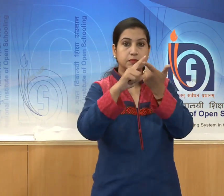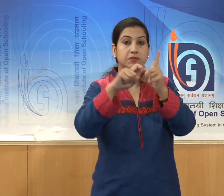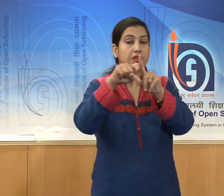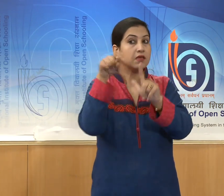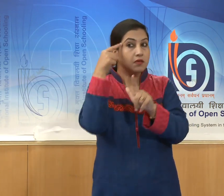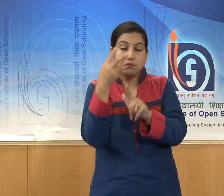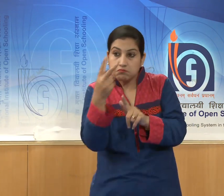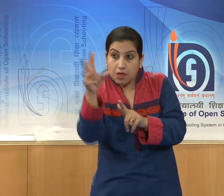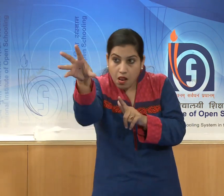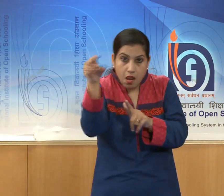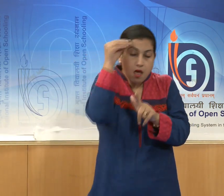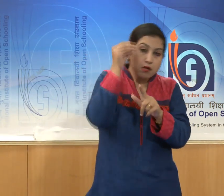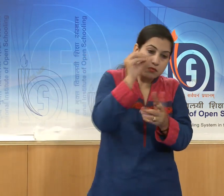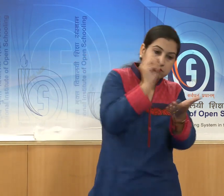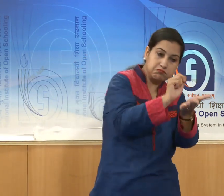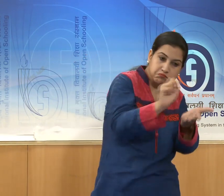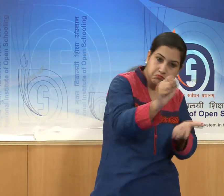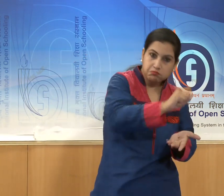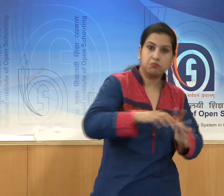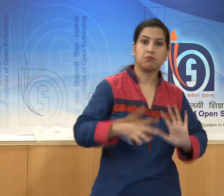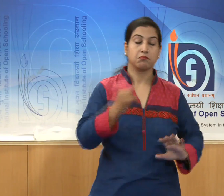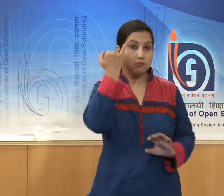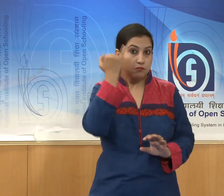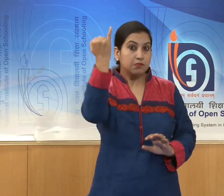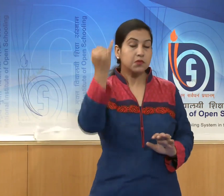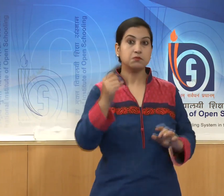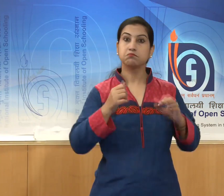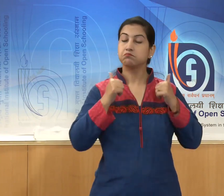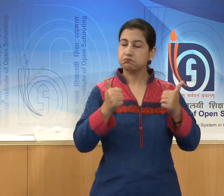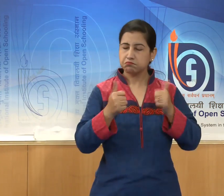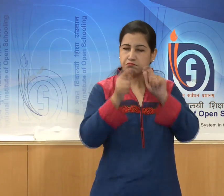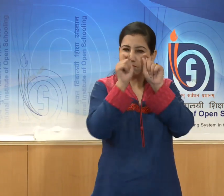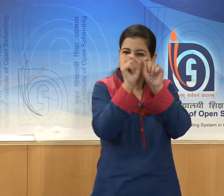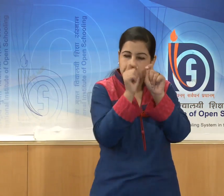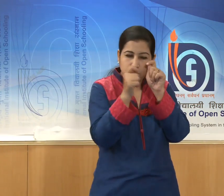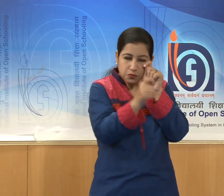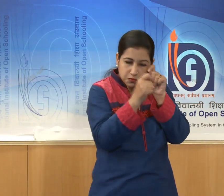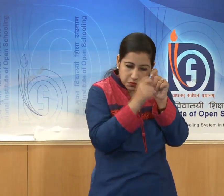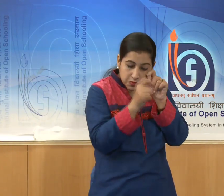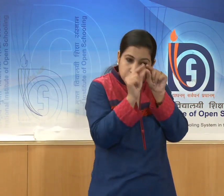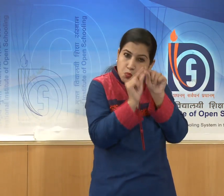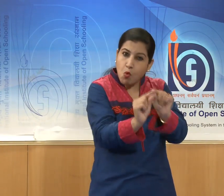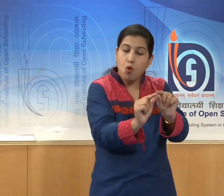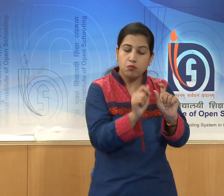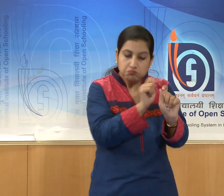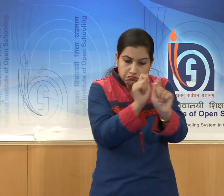The designs are very minutely and